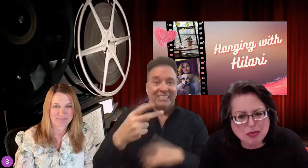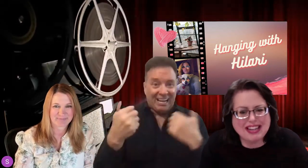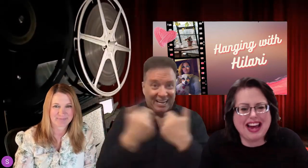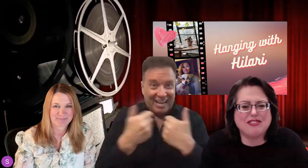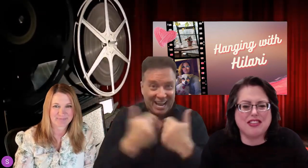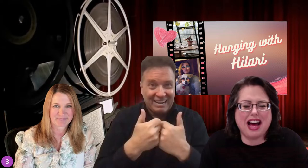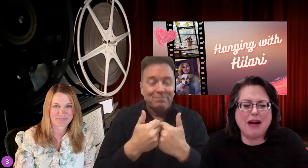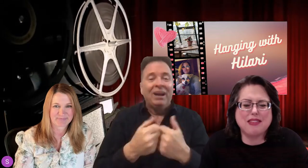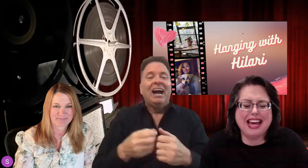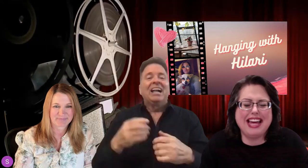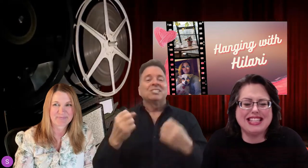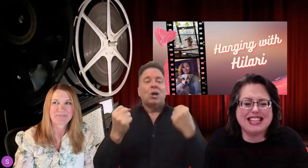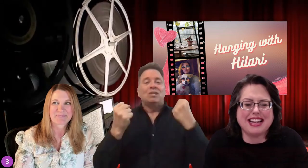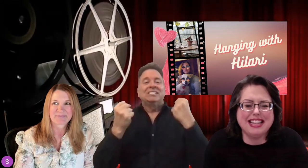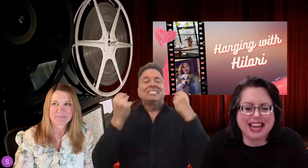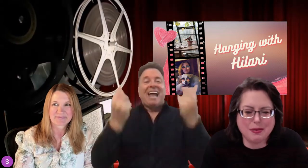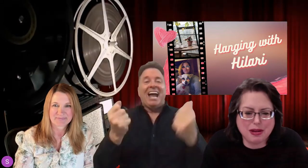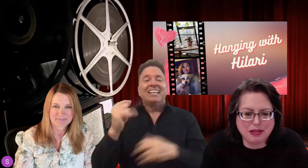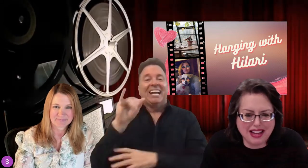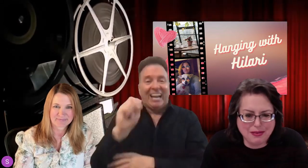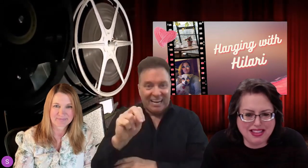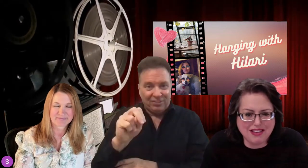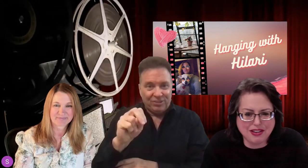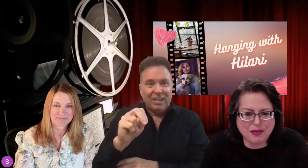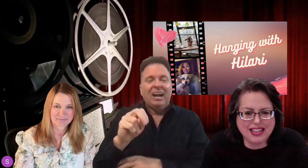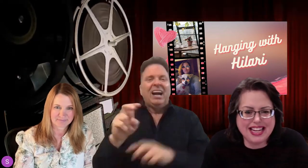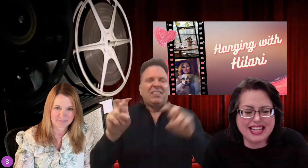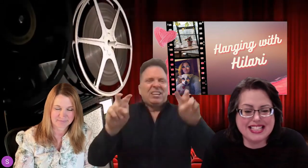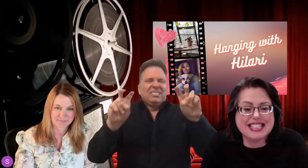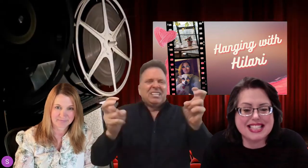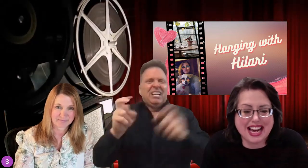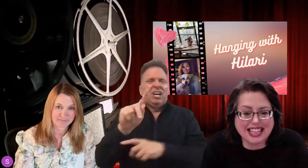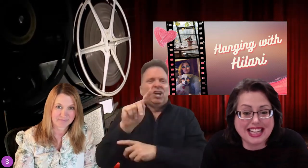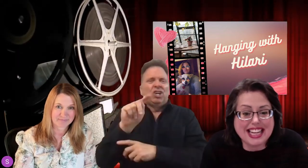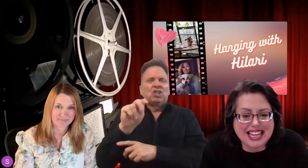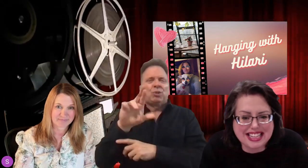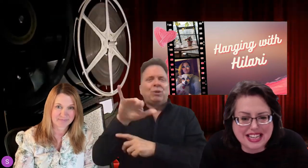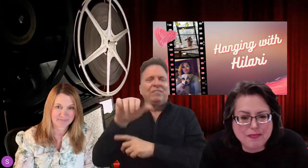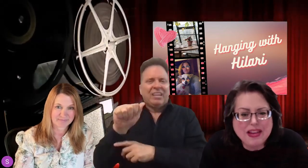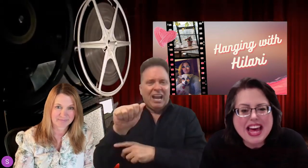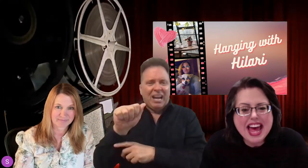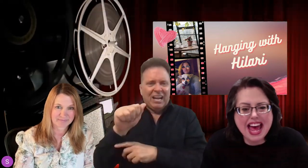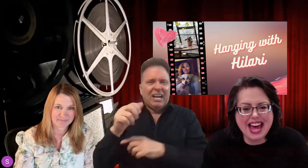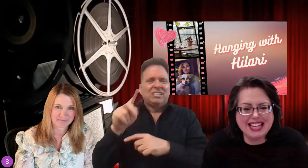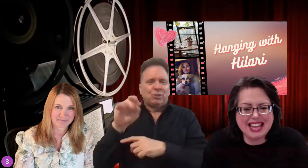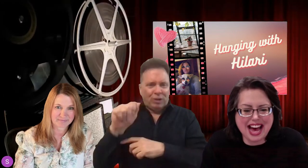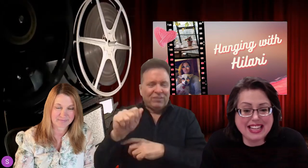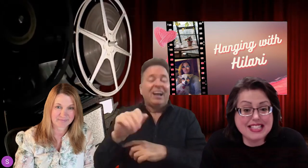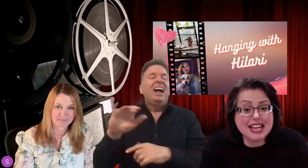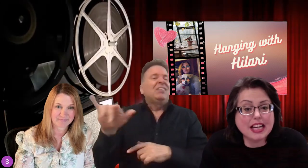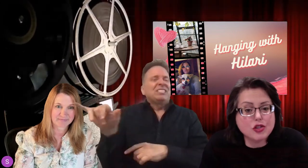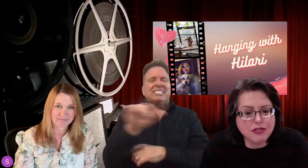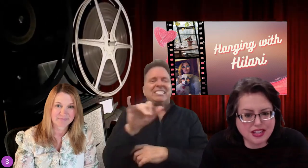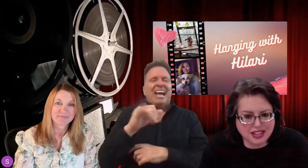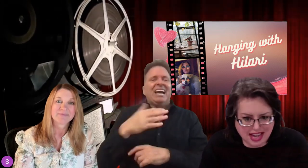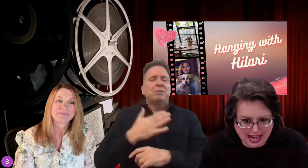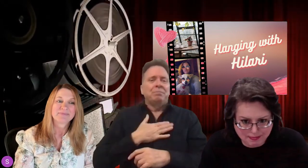break after that. And, the second game we play with everyone is Signing In. And, that is like a trivia game.